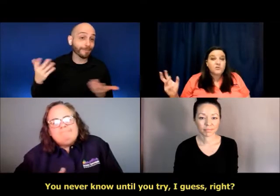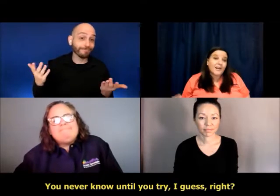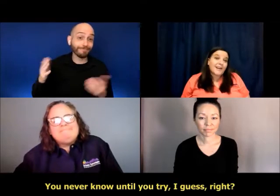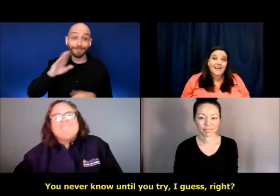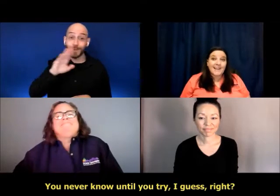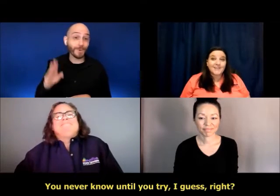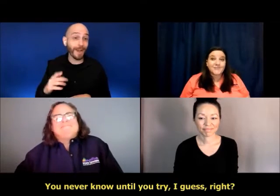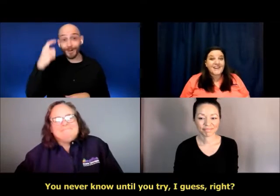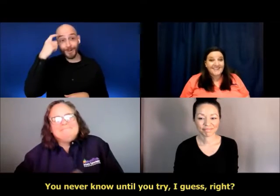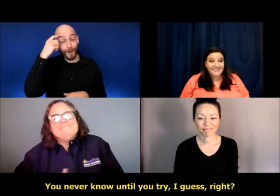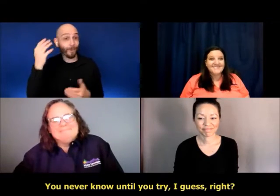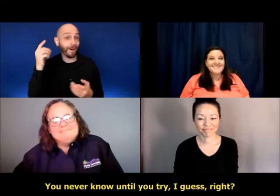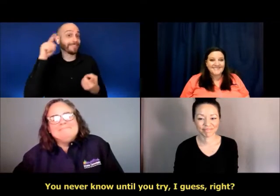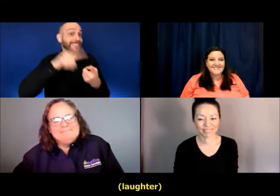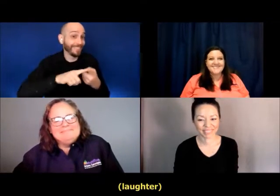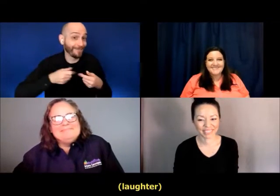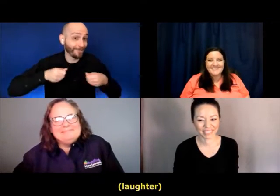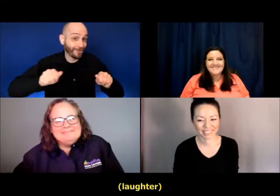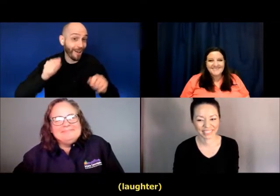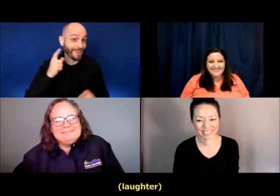until you try, I guess, right?